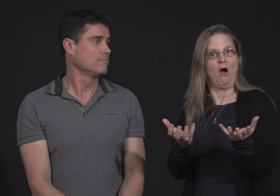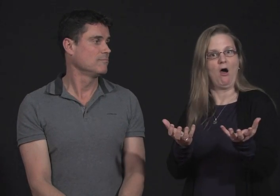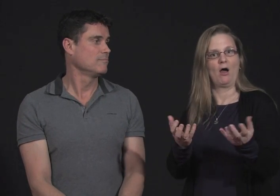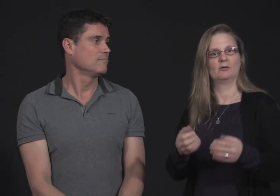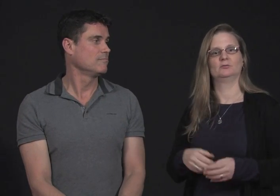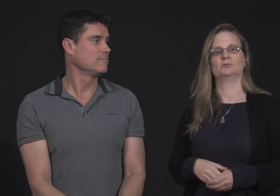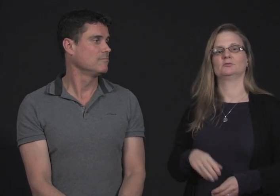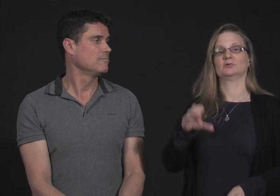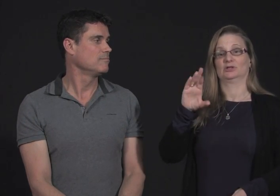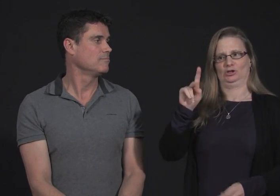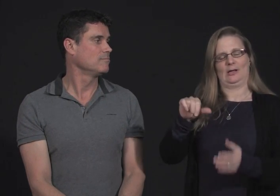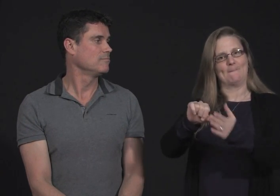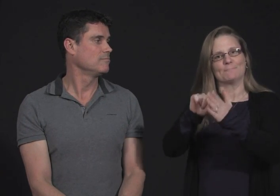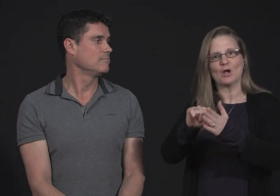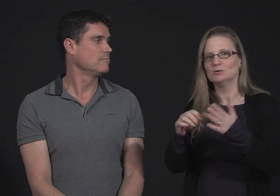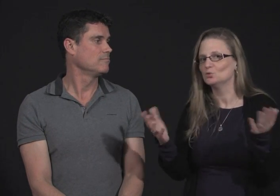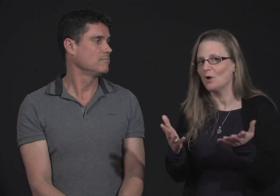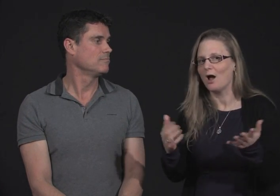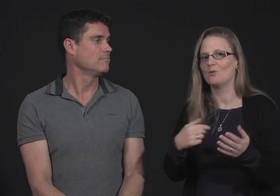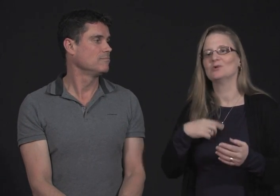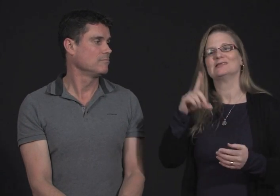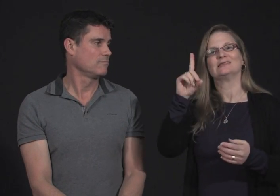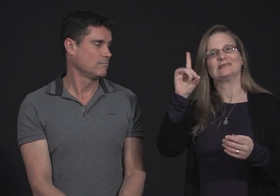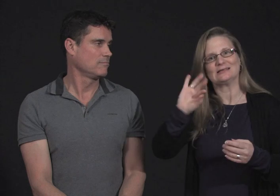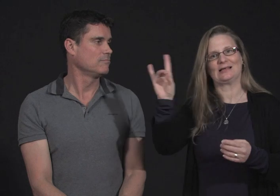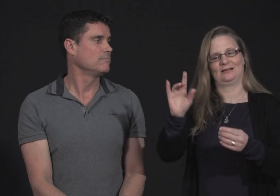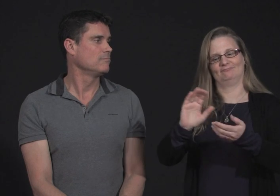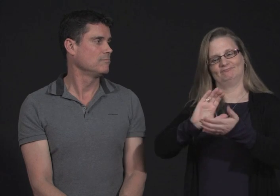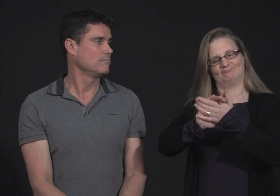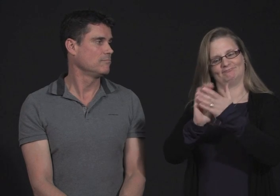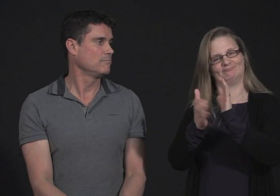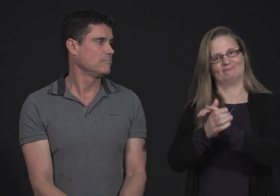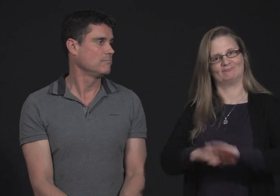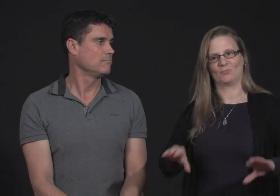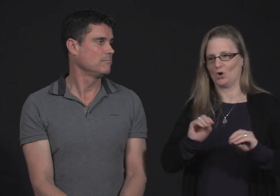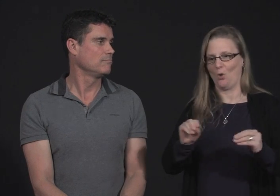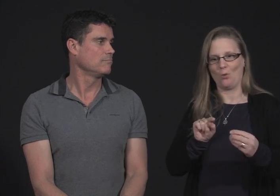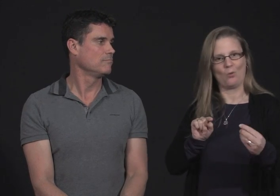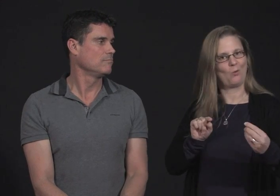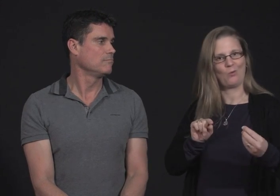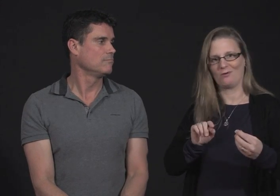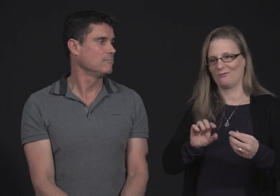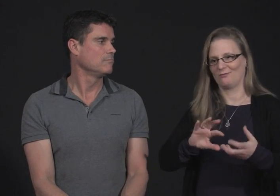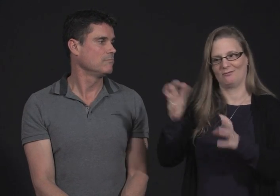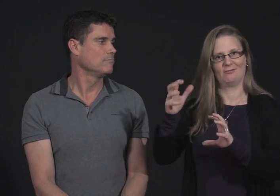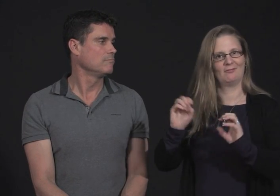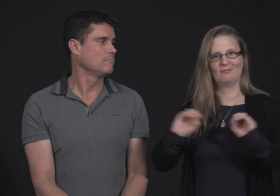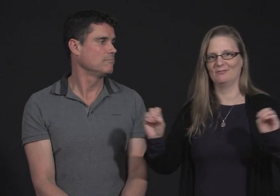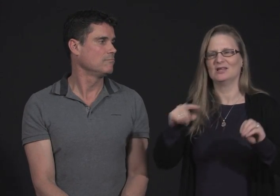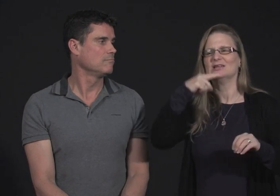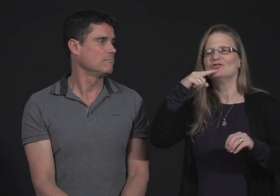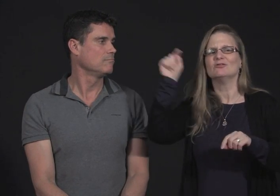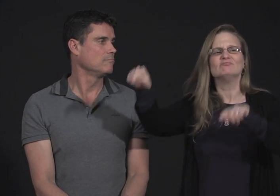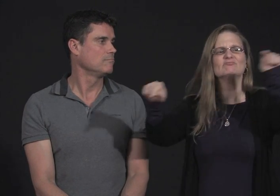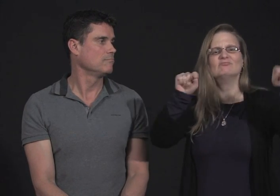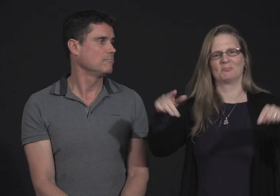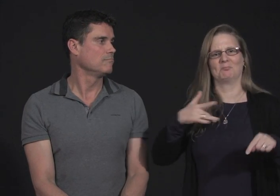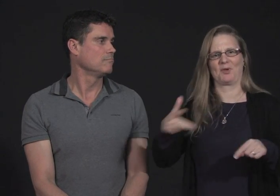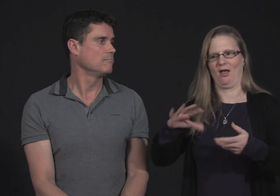And the CRTC was also impressed with the fact that we made a peaceful demonstration. Many organizations